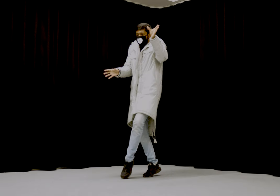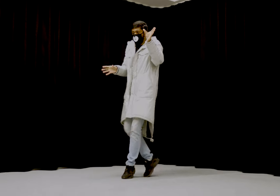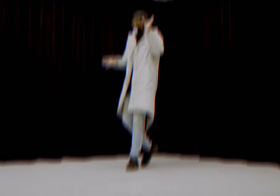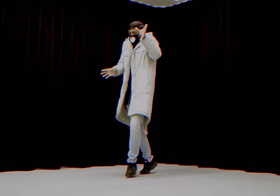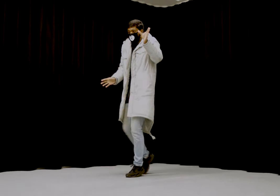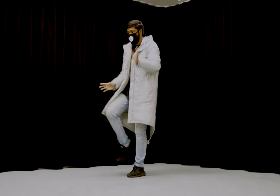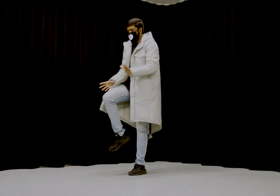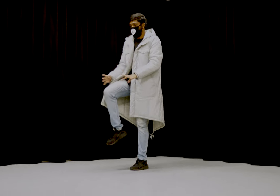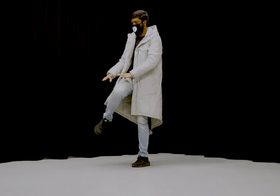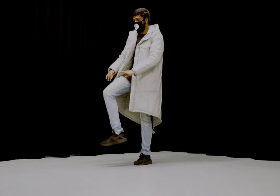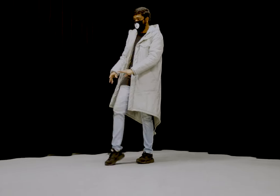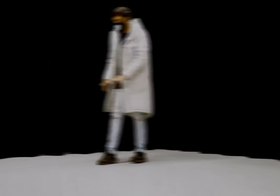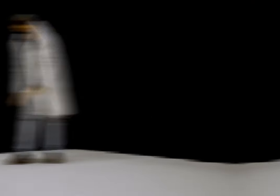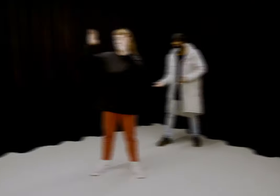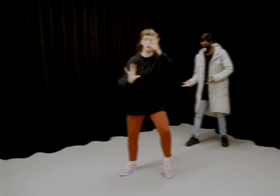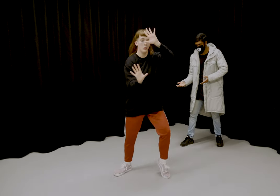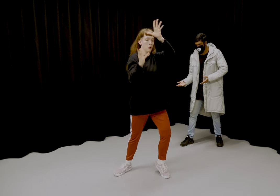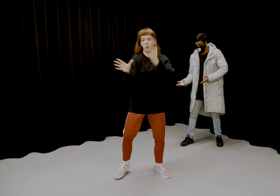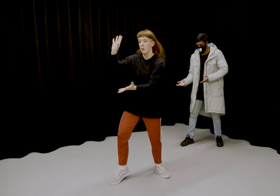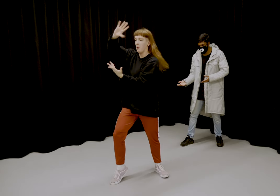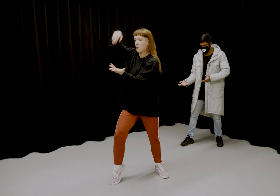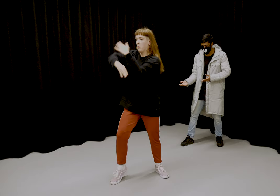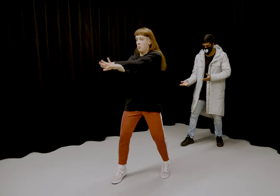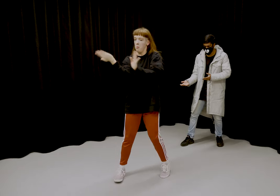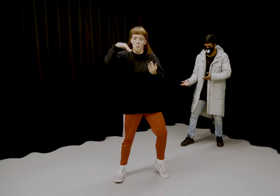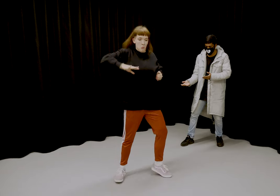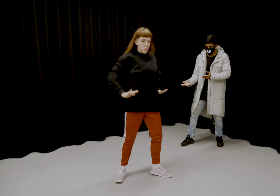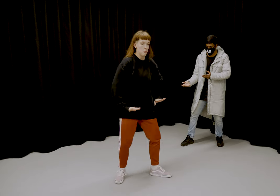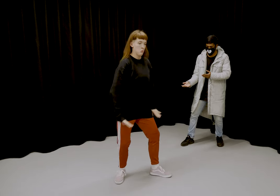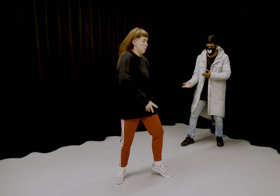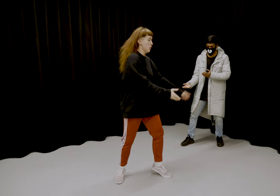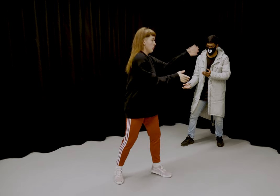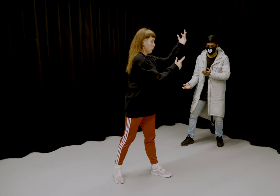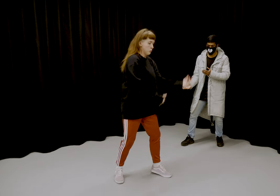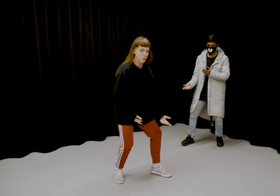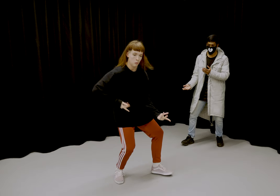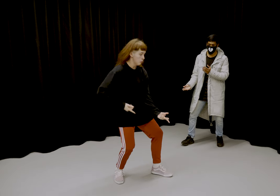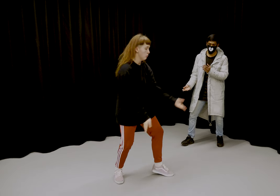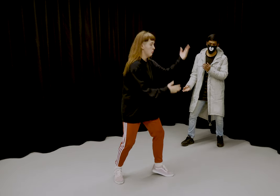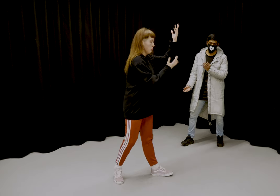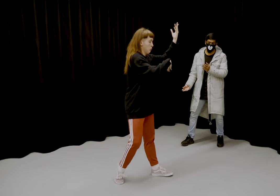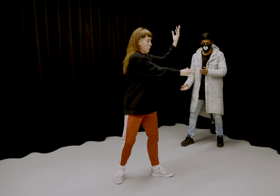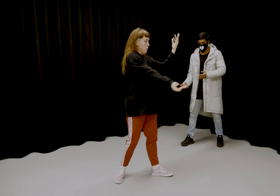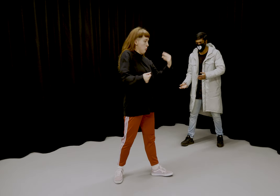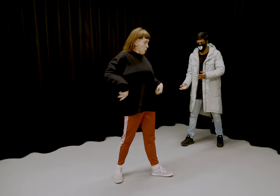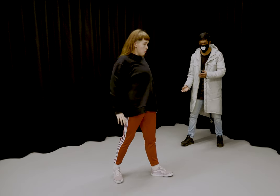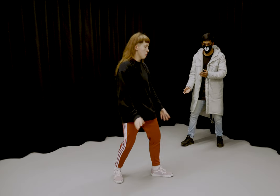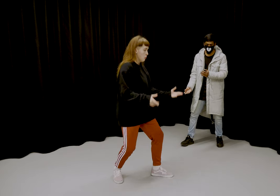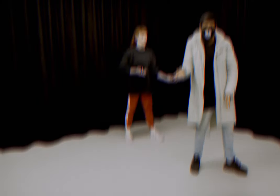This time is everything Don't matter about the stress For the memory is what it's now The